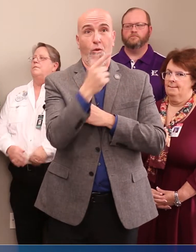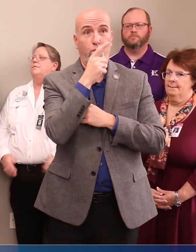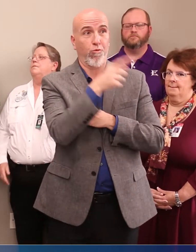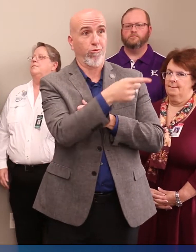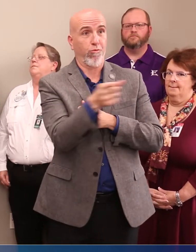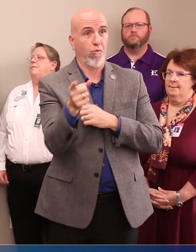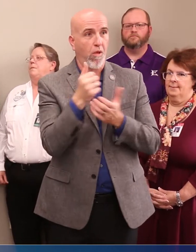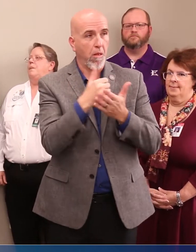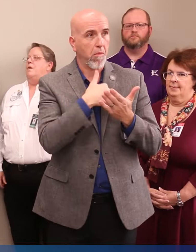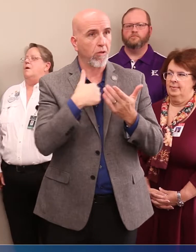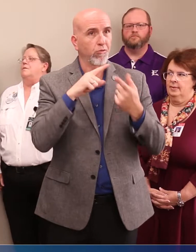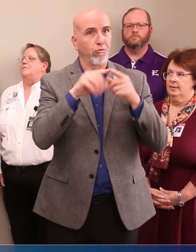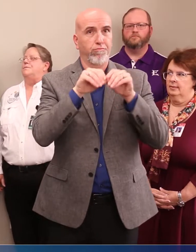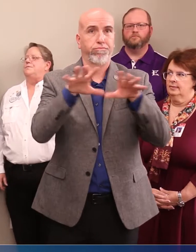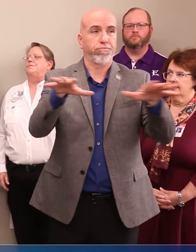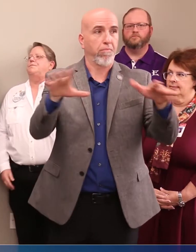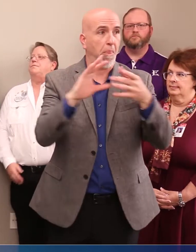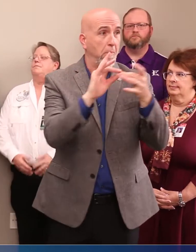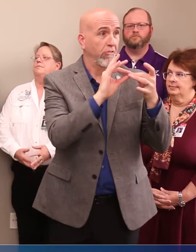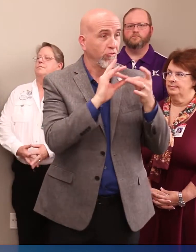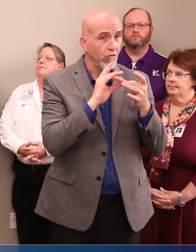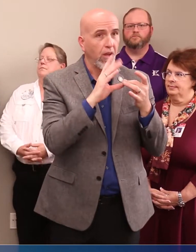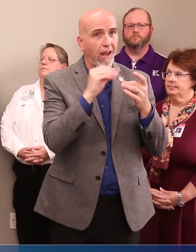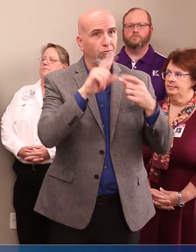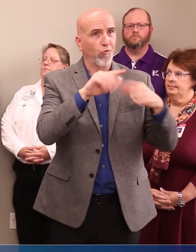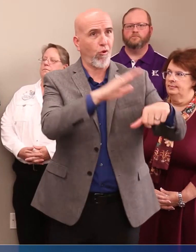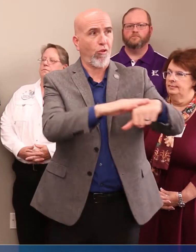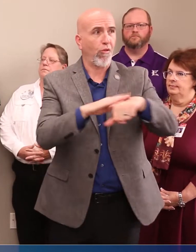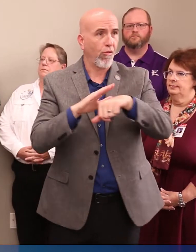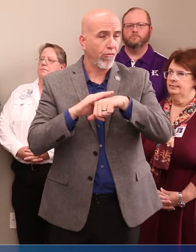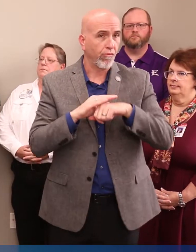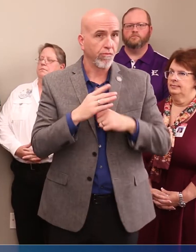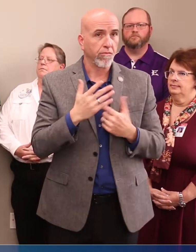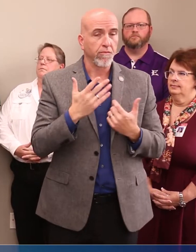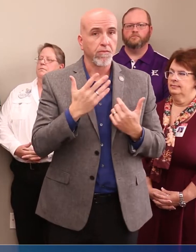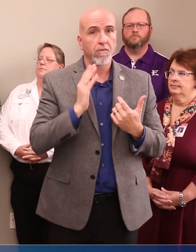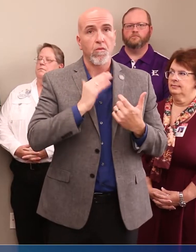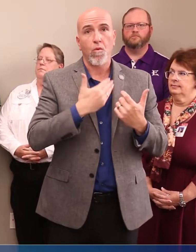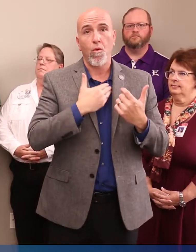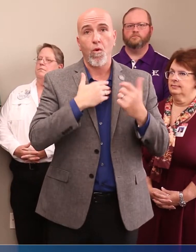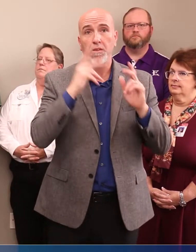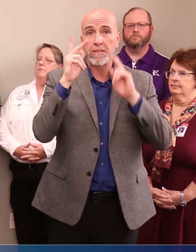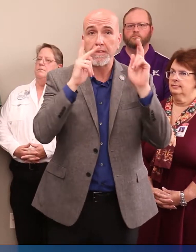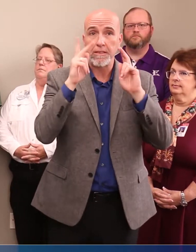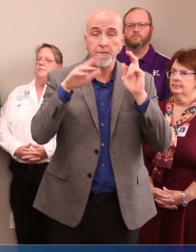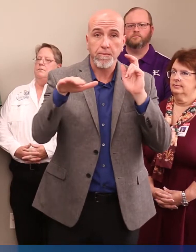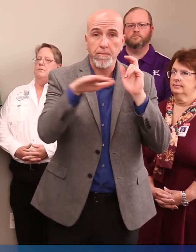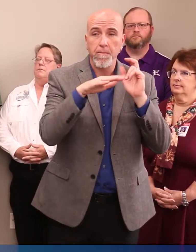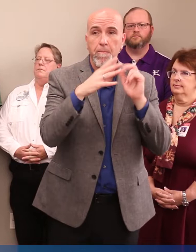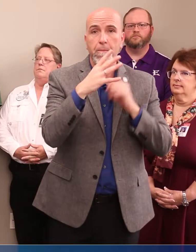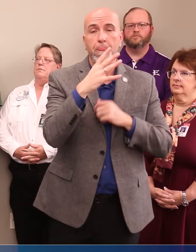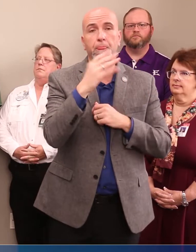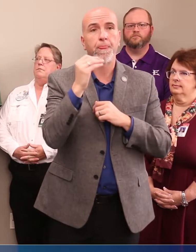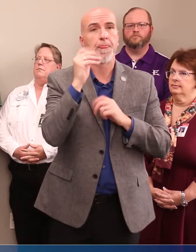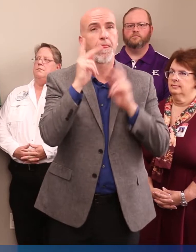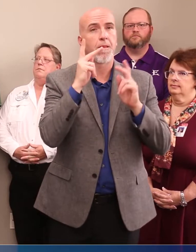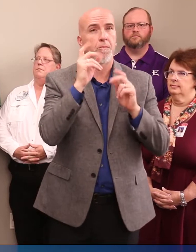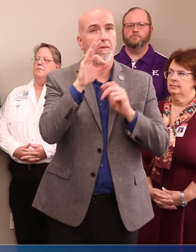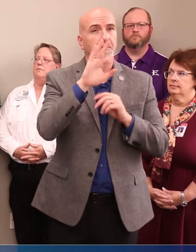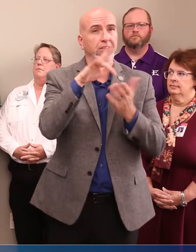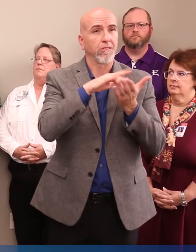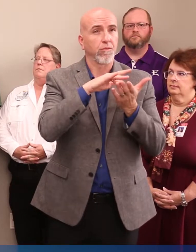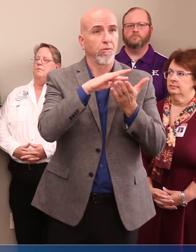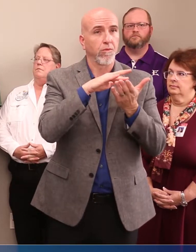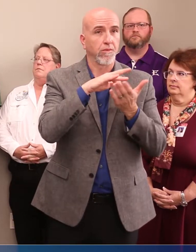here who are helping us get the message out and to alert our citizens and the people of Central